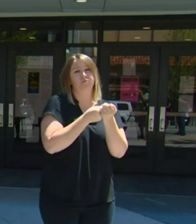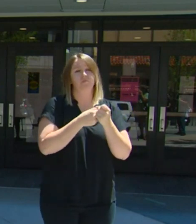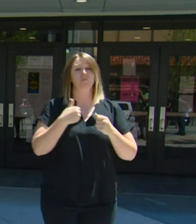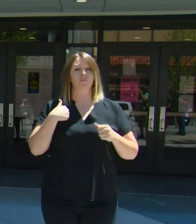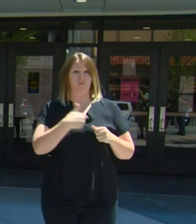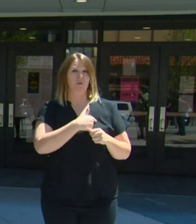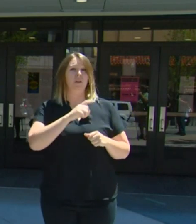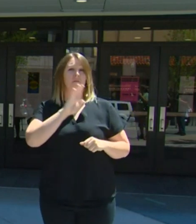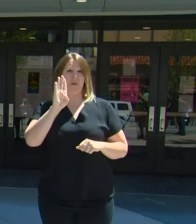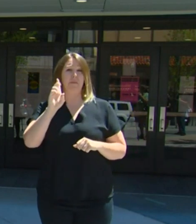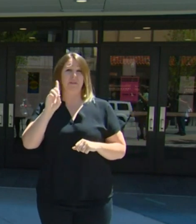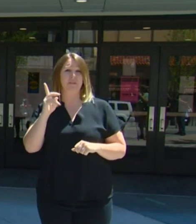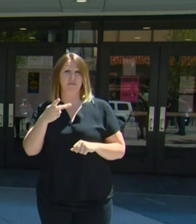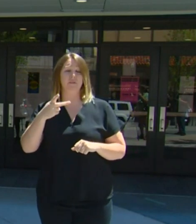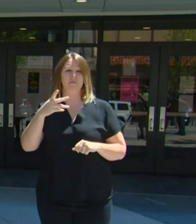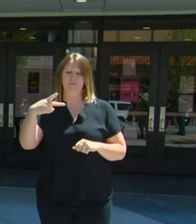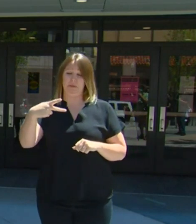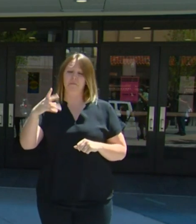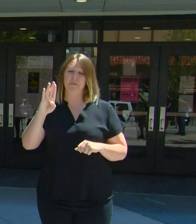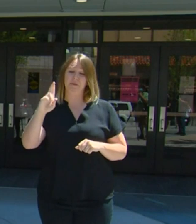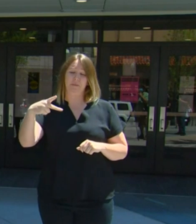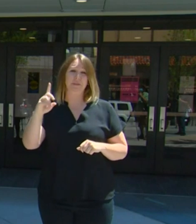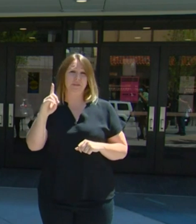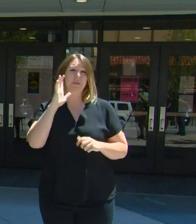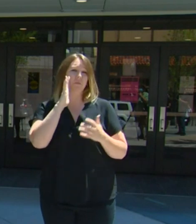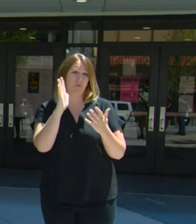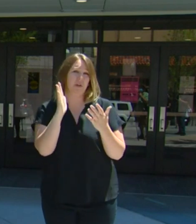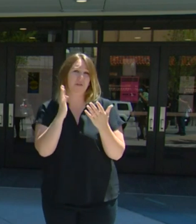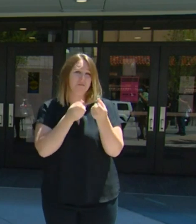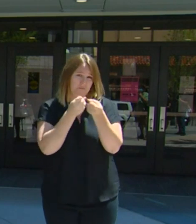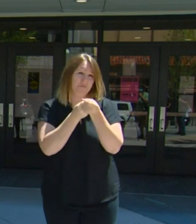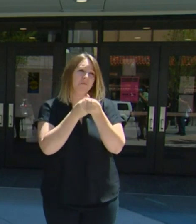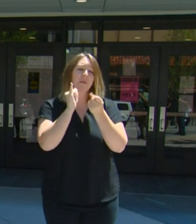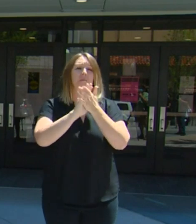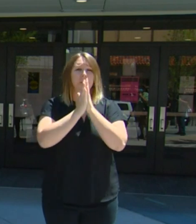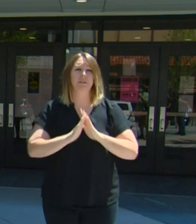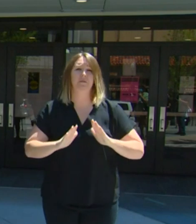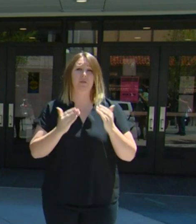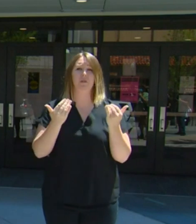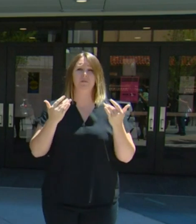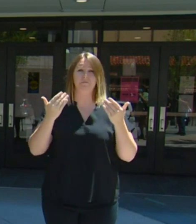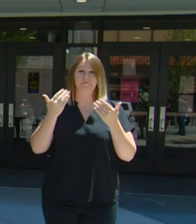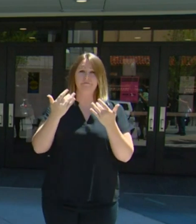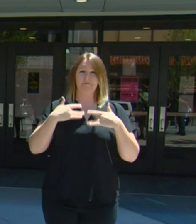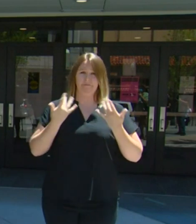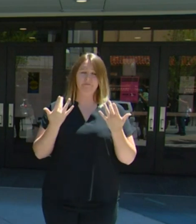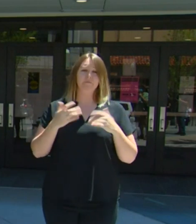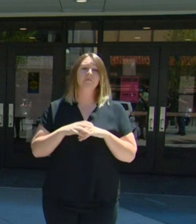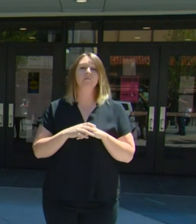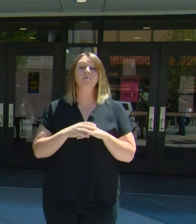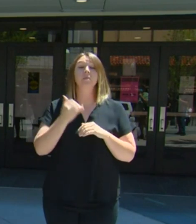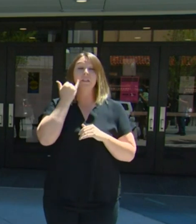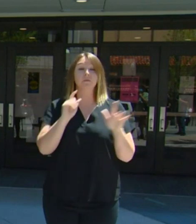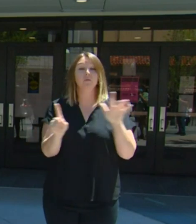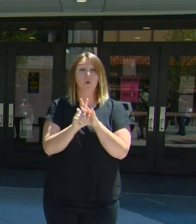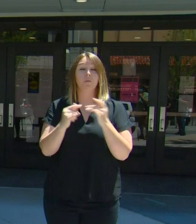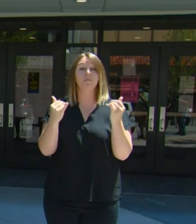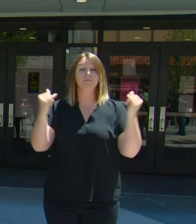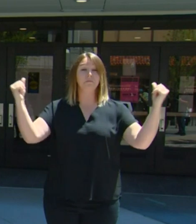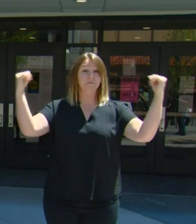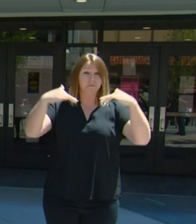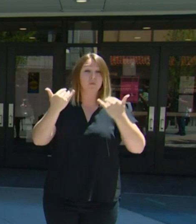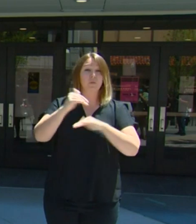ask folks who come and attend the event tonight that they attend with only the intention of peaceful mourning.